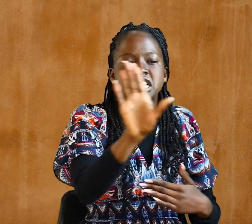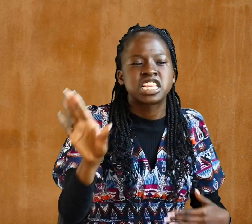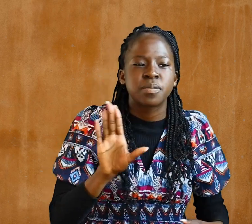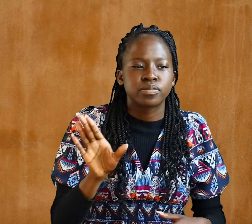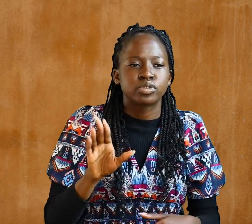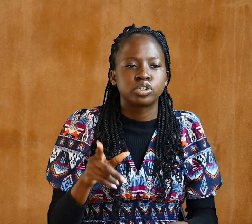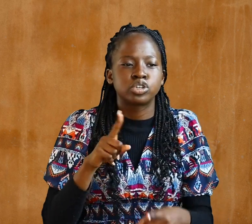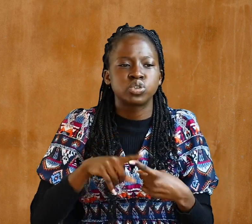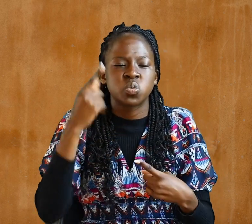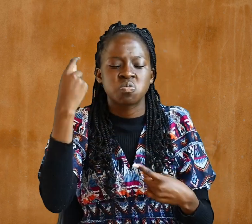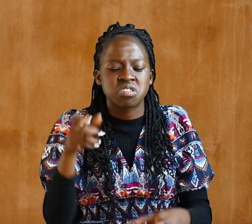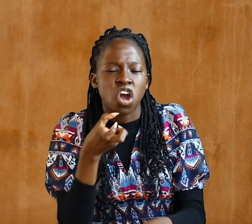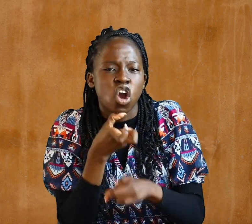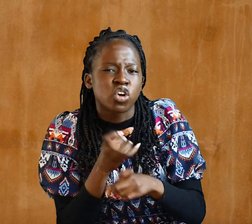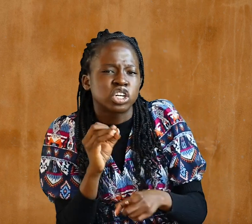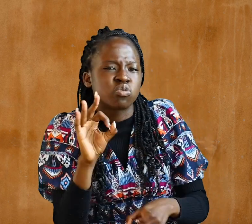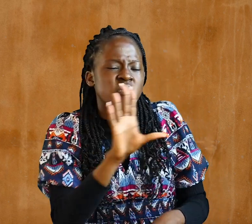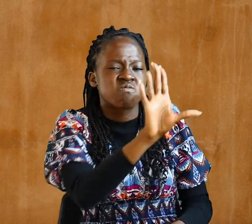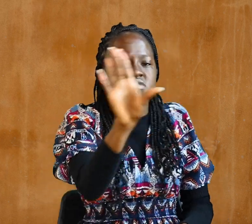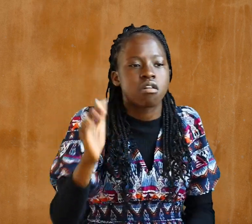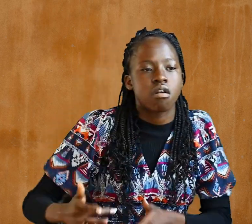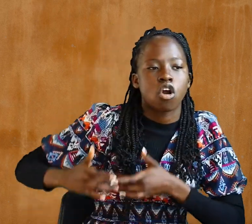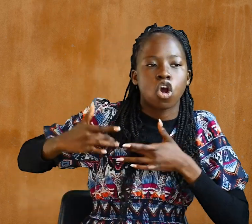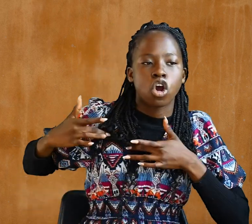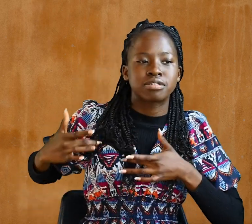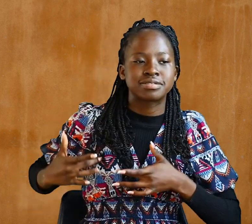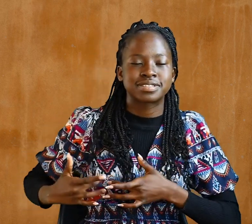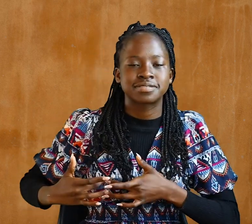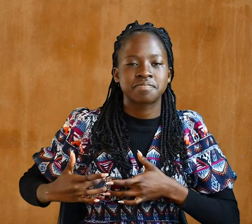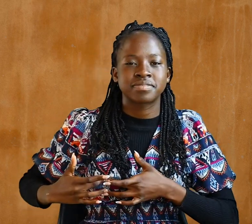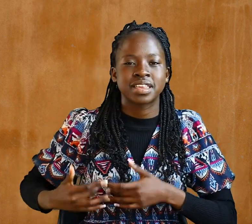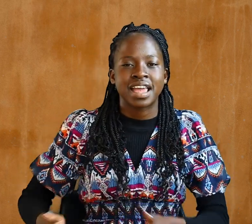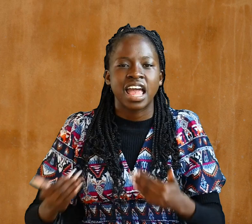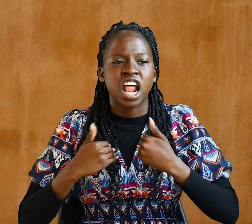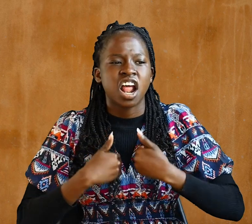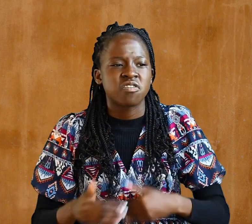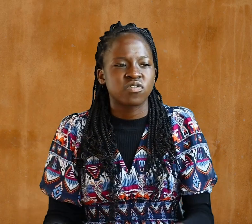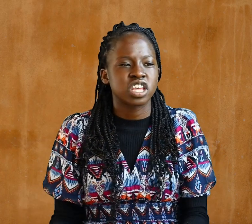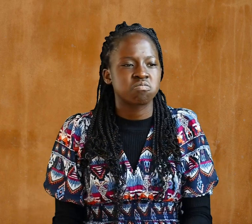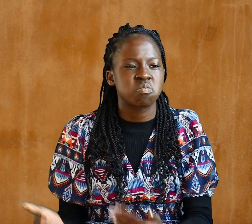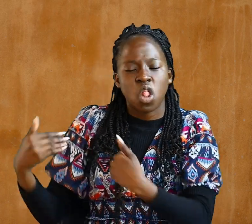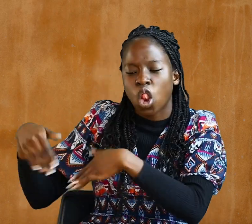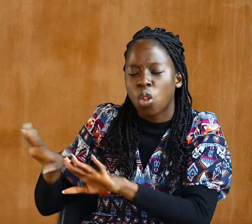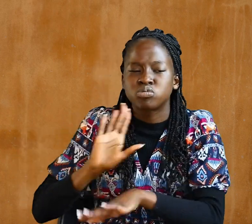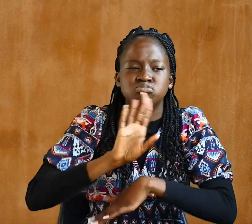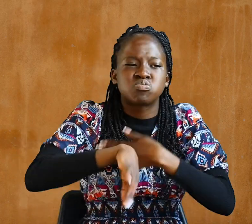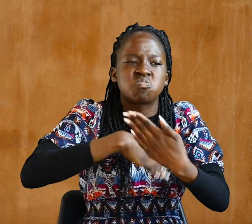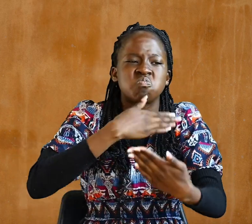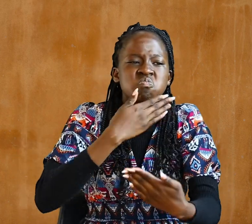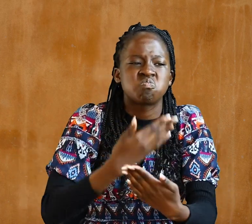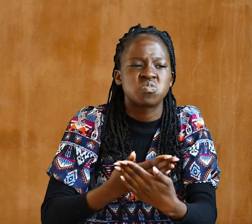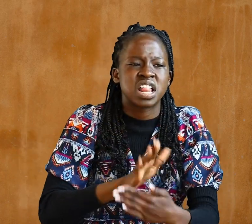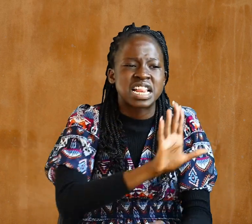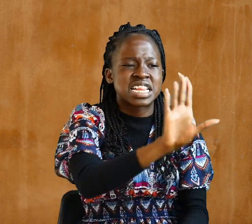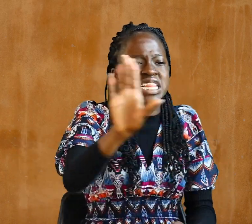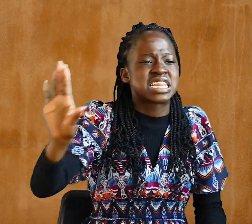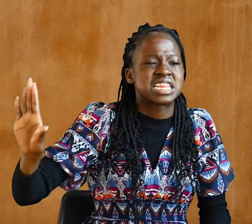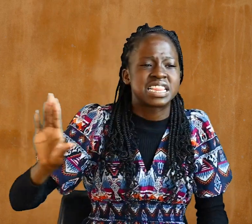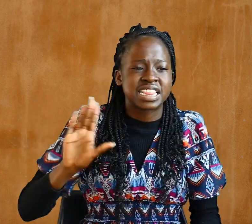hardening of their hearts Having lost all sensitivity They have given themselves